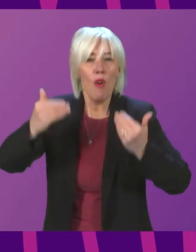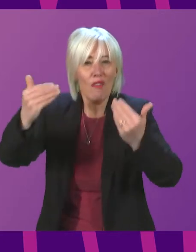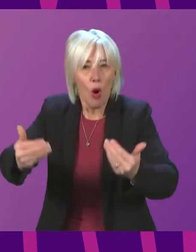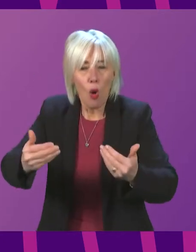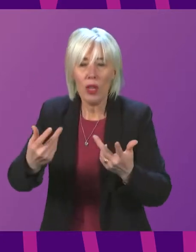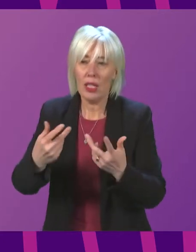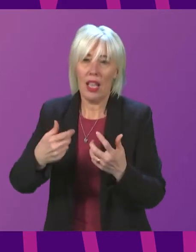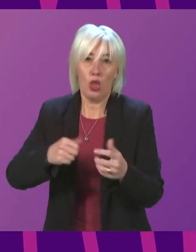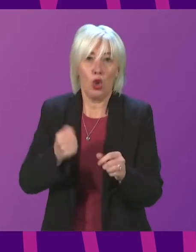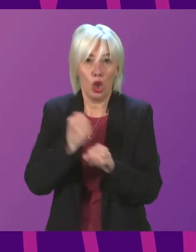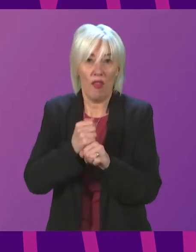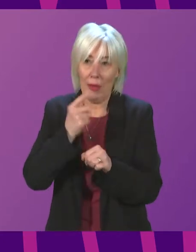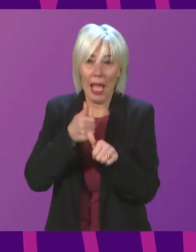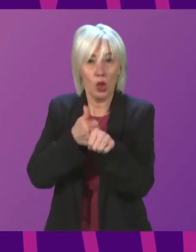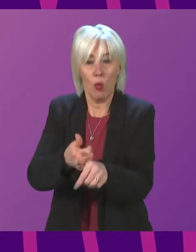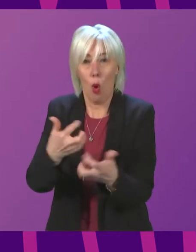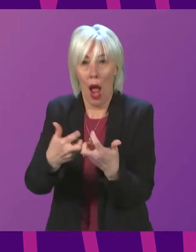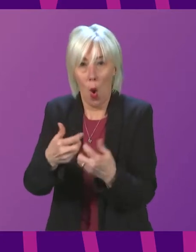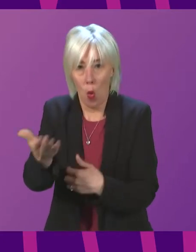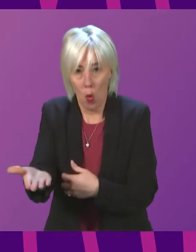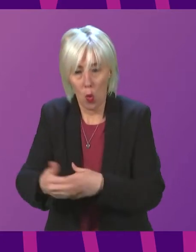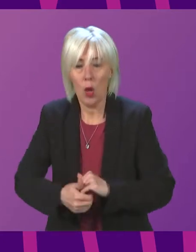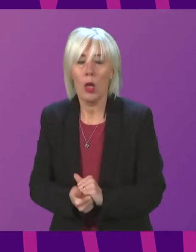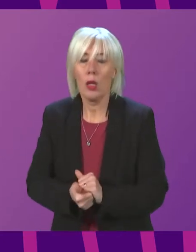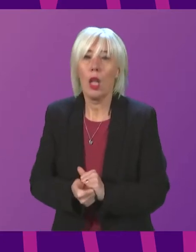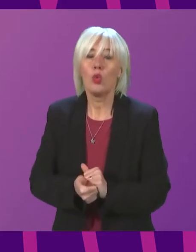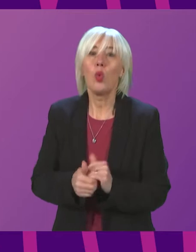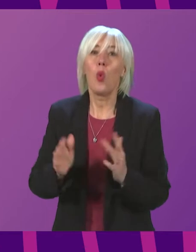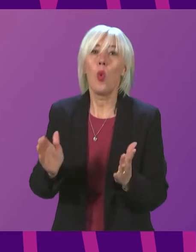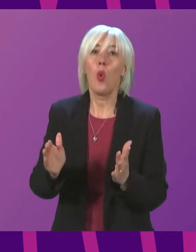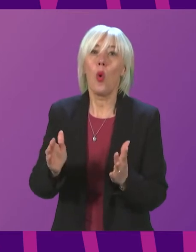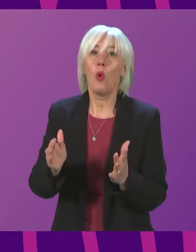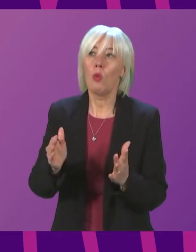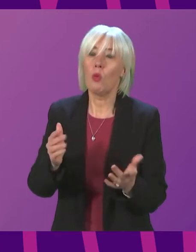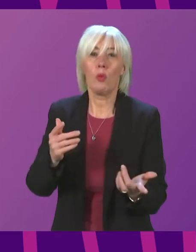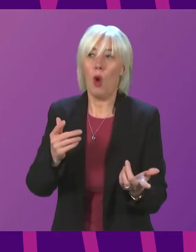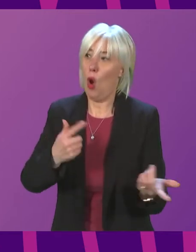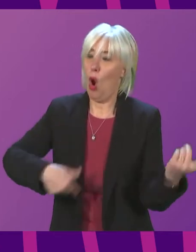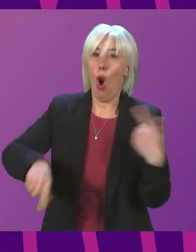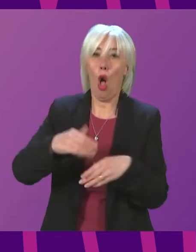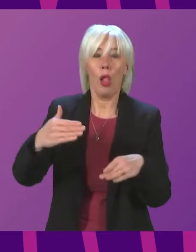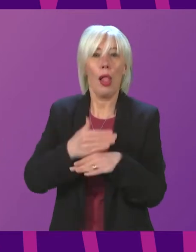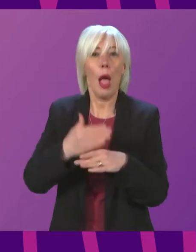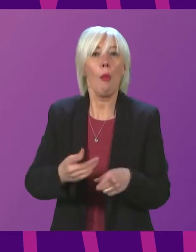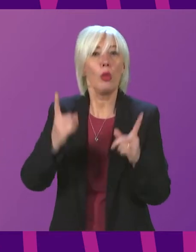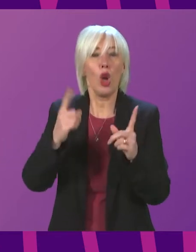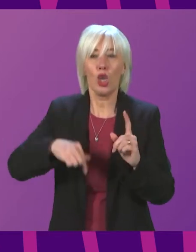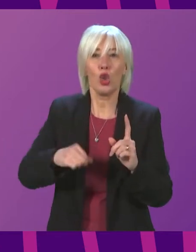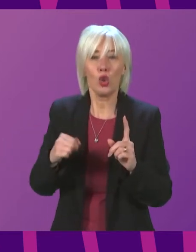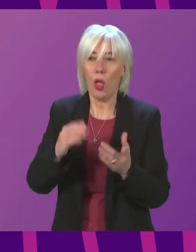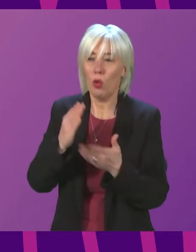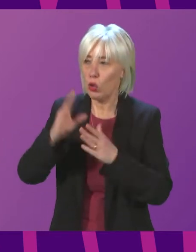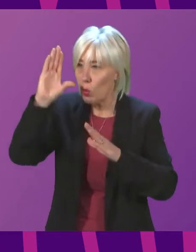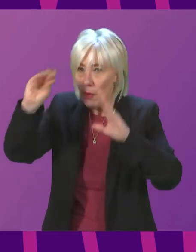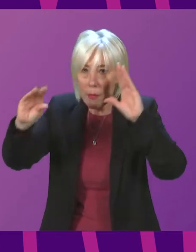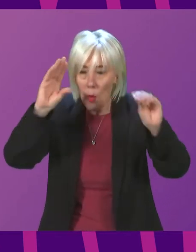Scottish Government can support them in that. And so that is something we, just with all employers in Scotland at every opportunity to make them aware